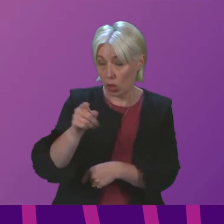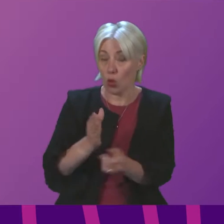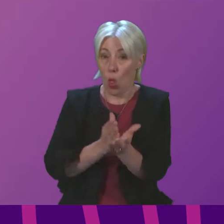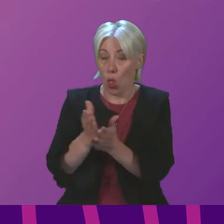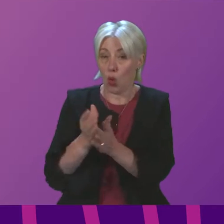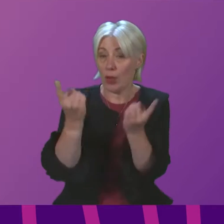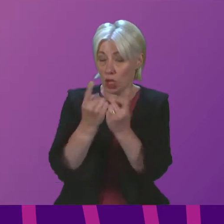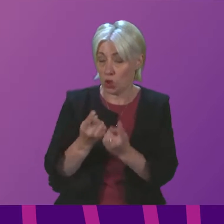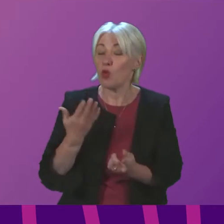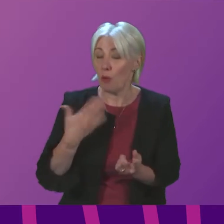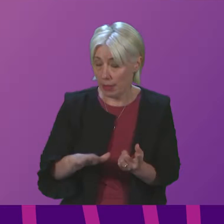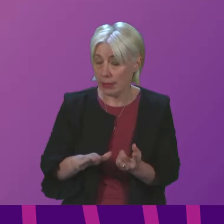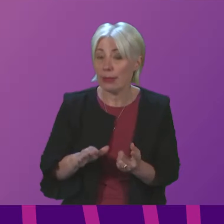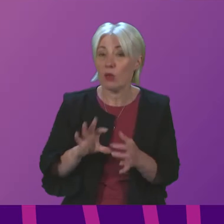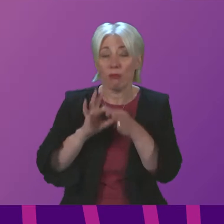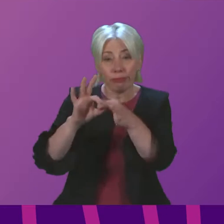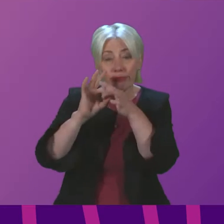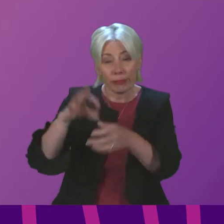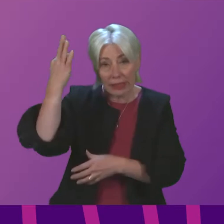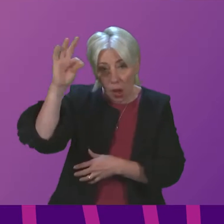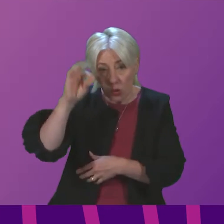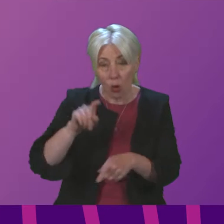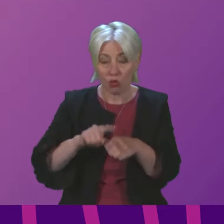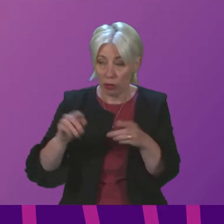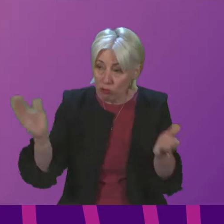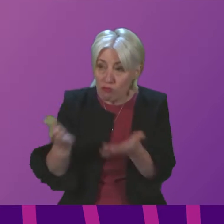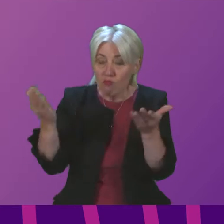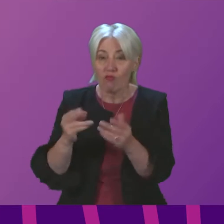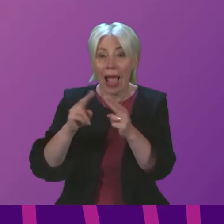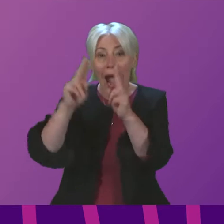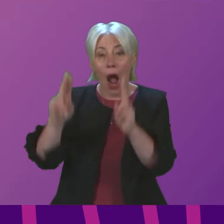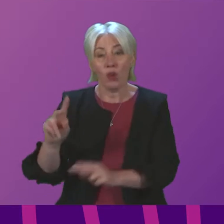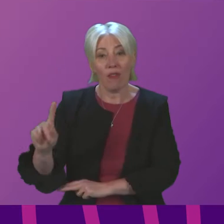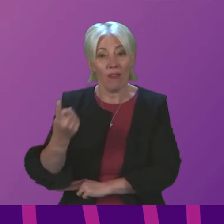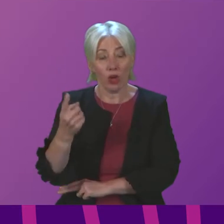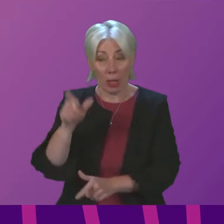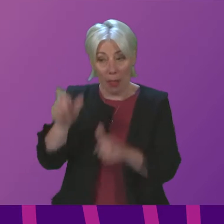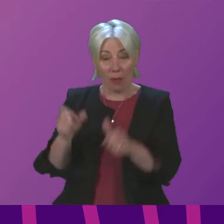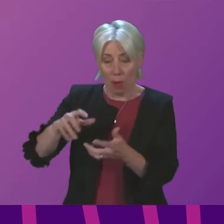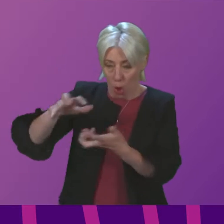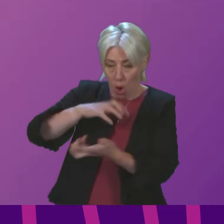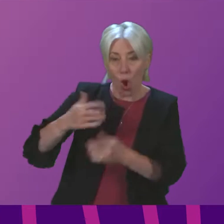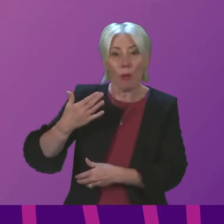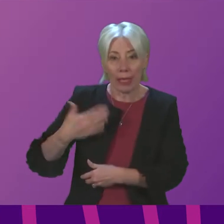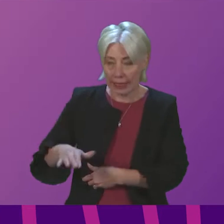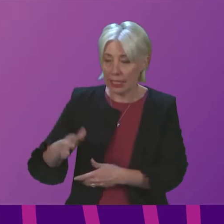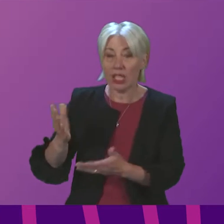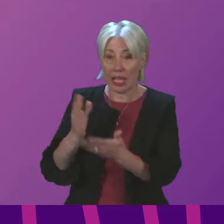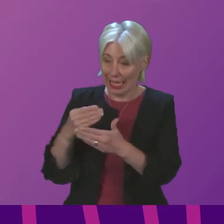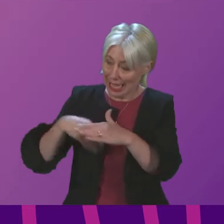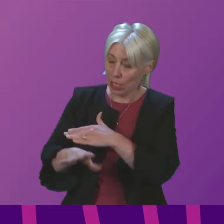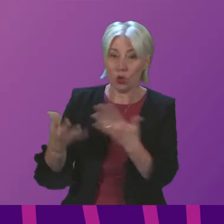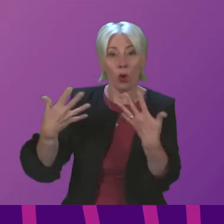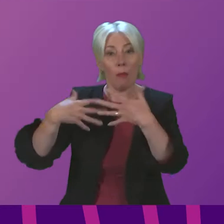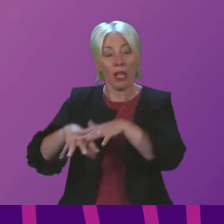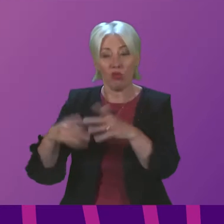We're also working with local government to scale up housing first, so that people with the most complex needs can access less settled mainstream accommodation